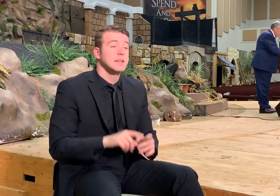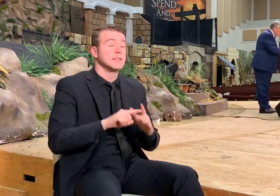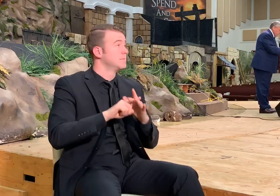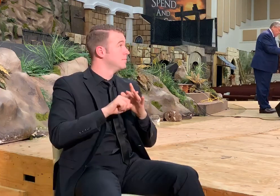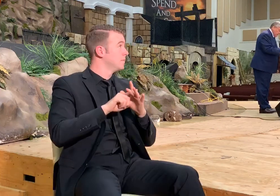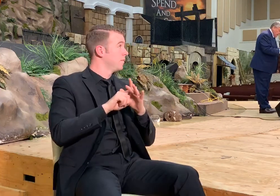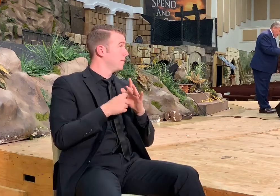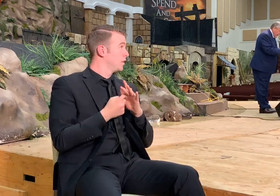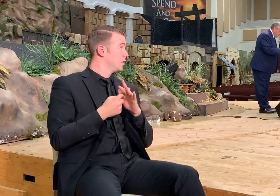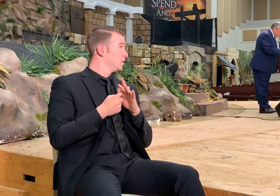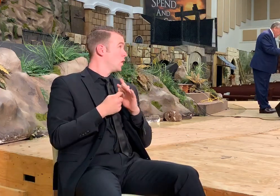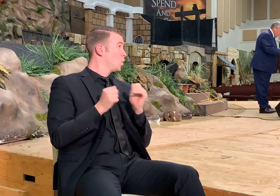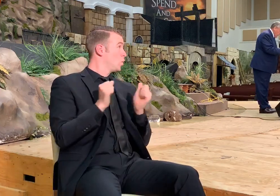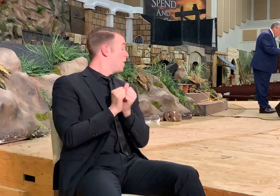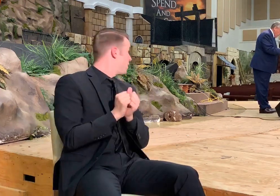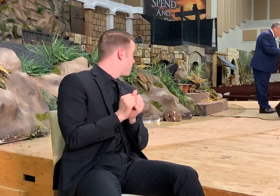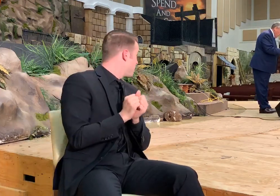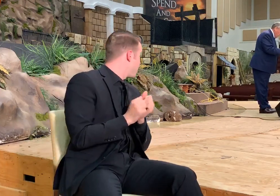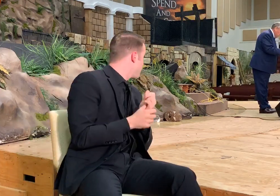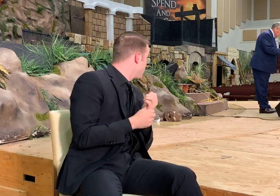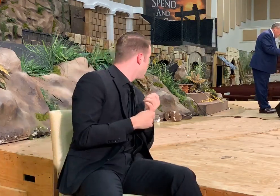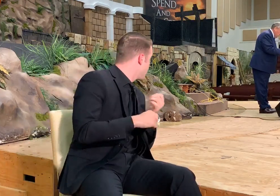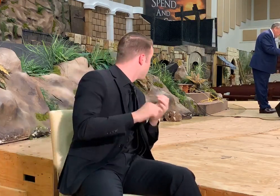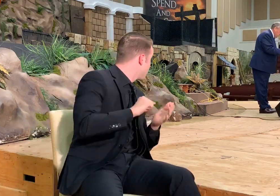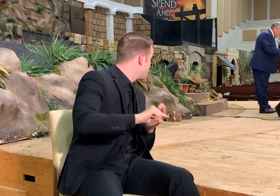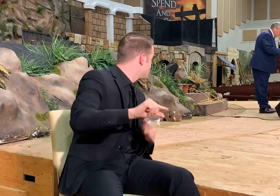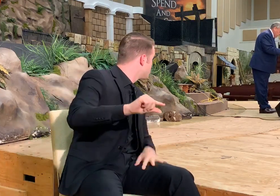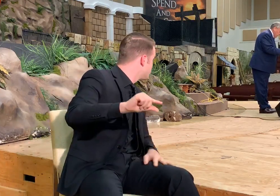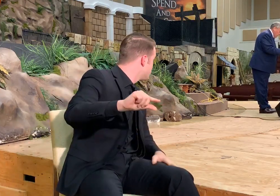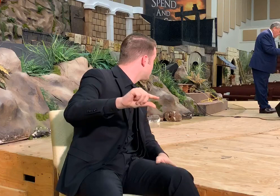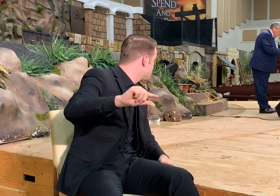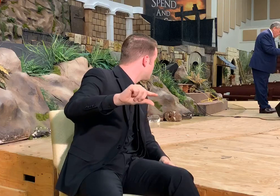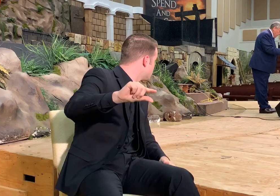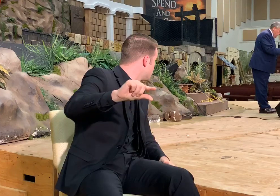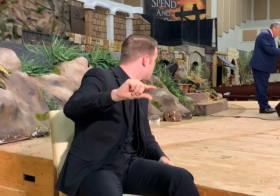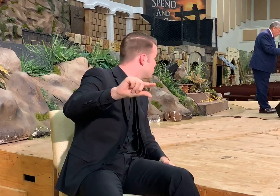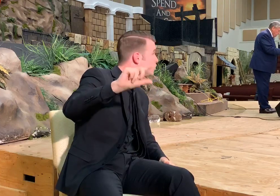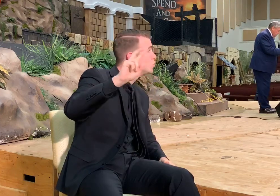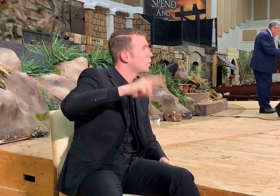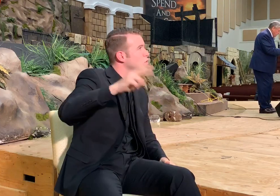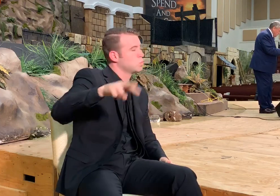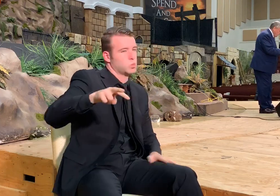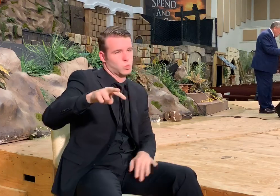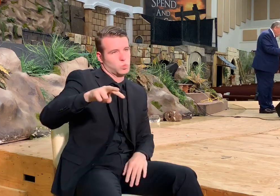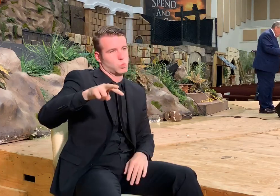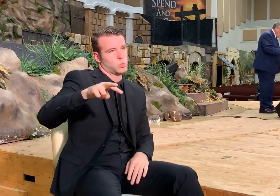at verse 22.